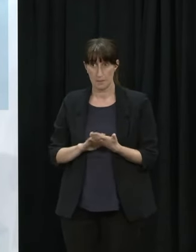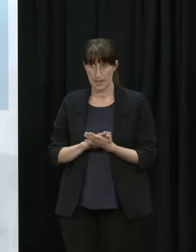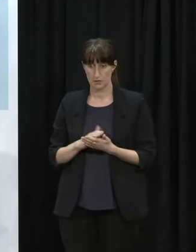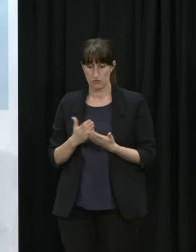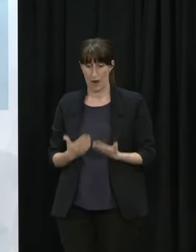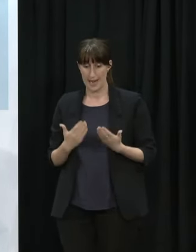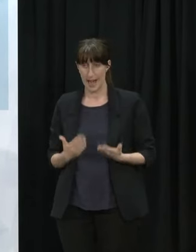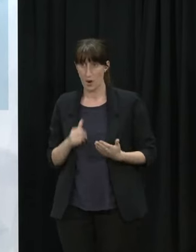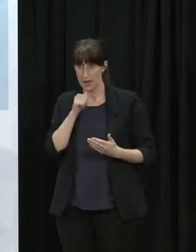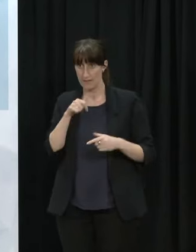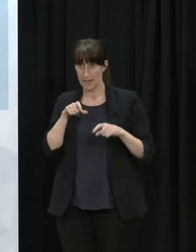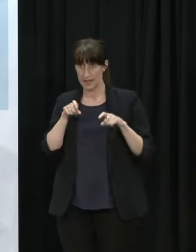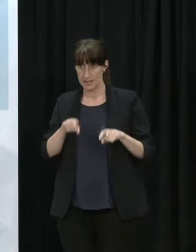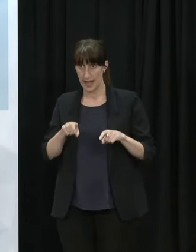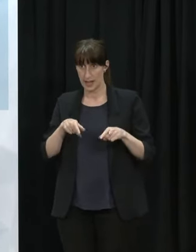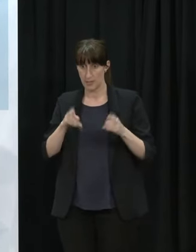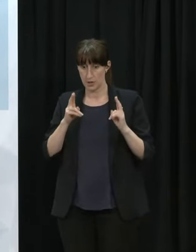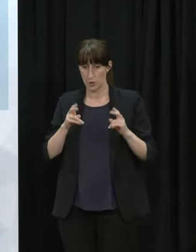then